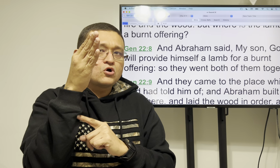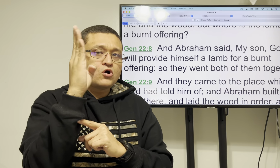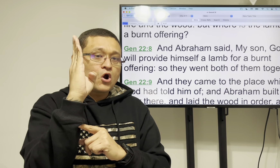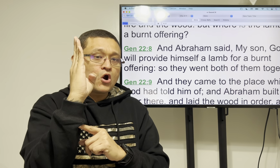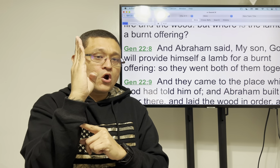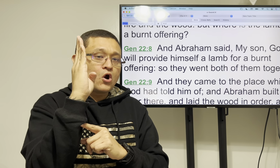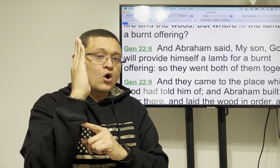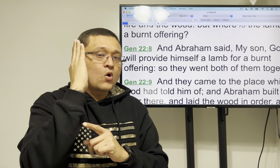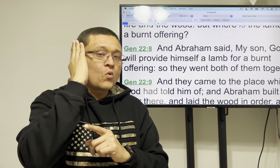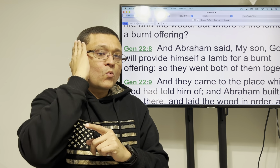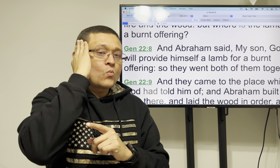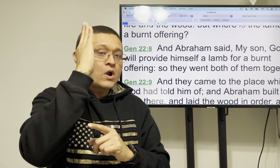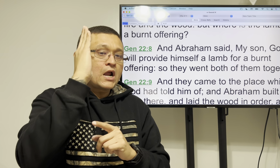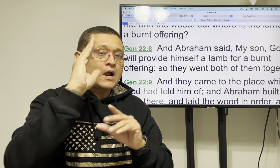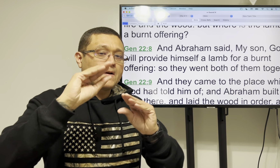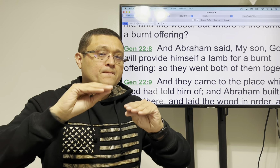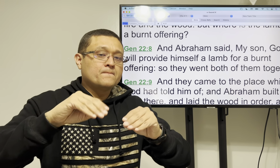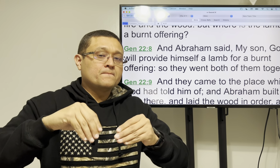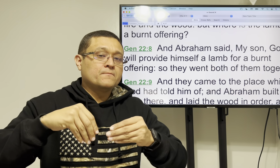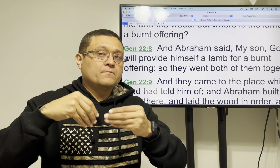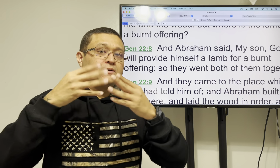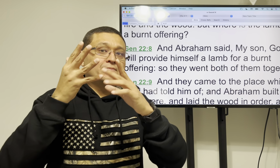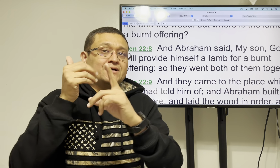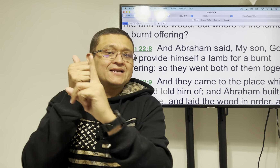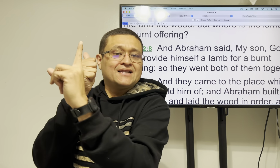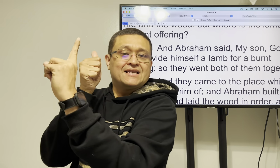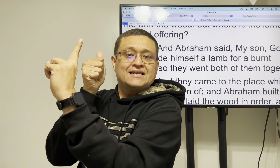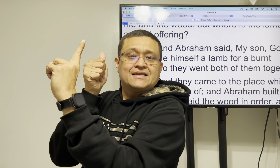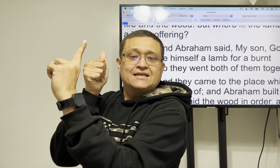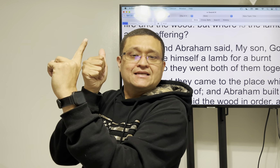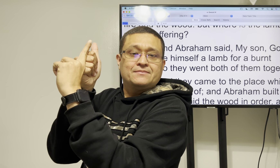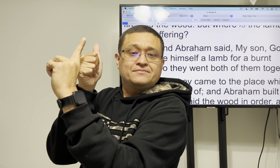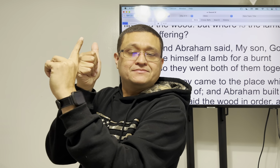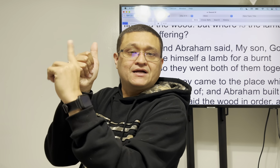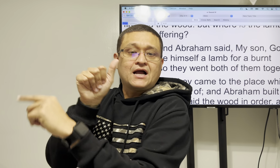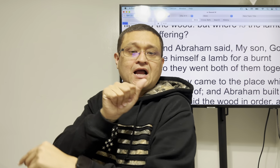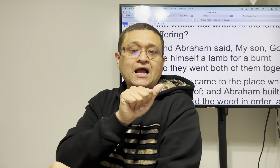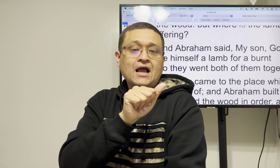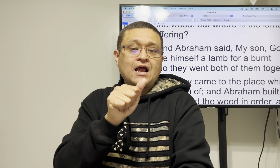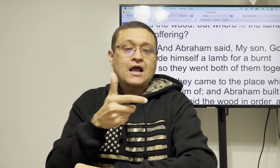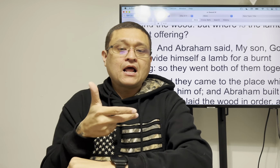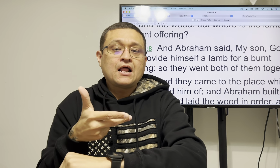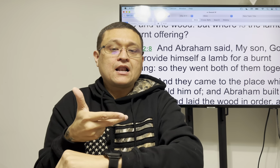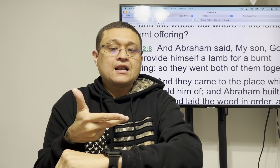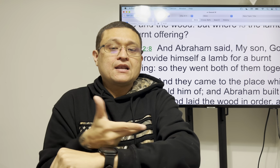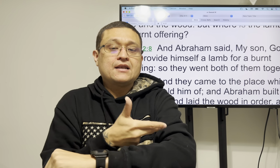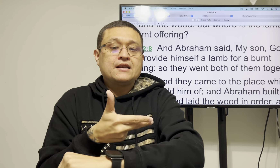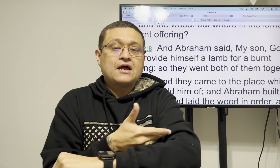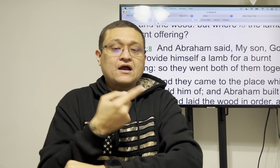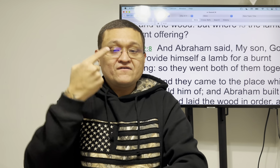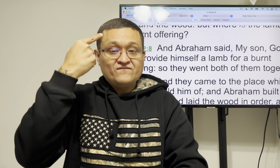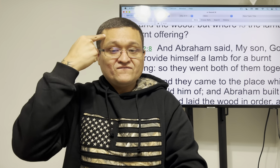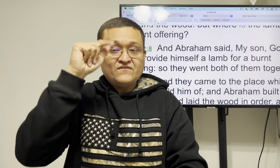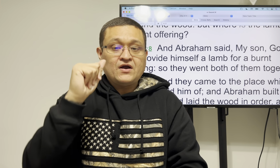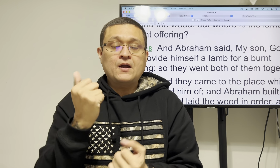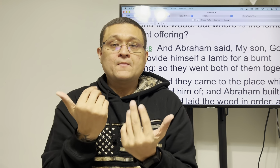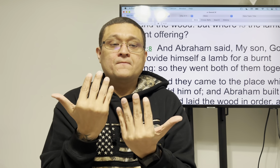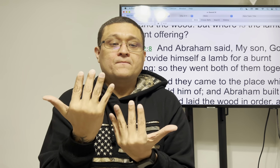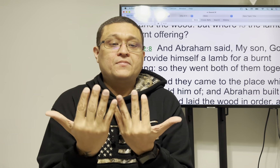god will provide himself a lamb for